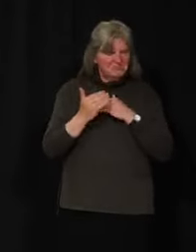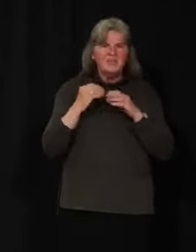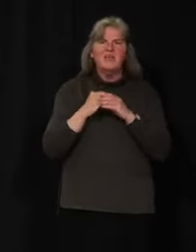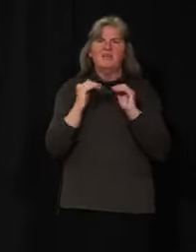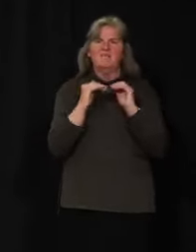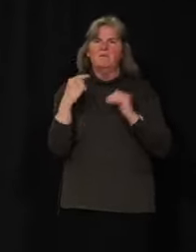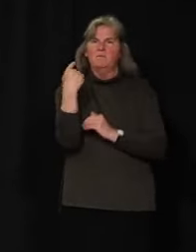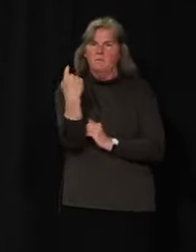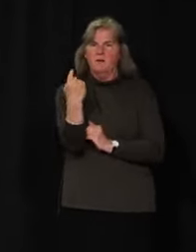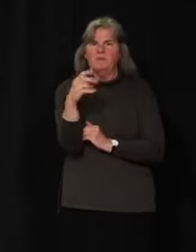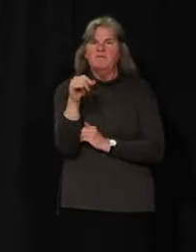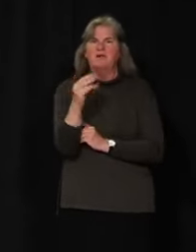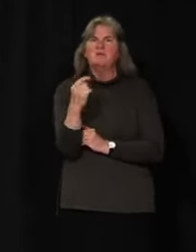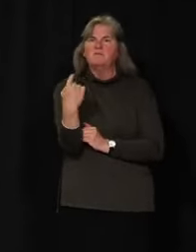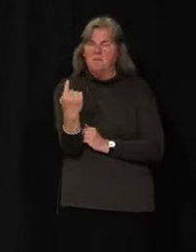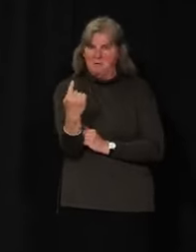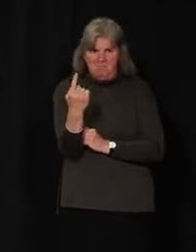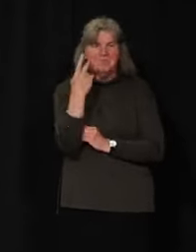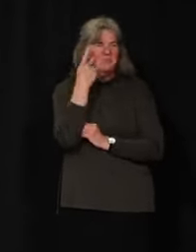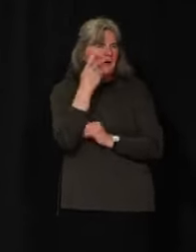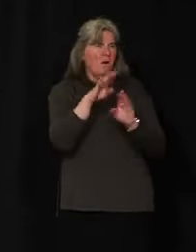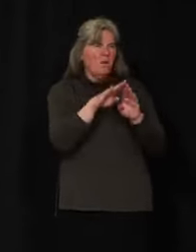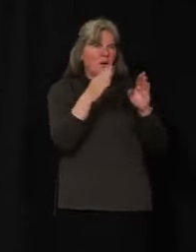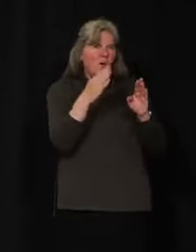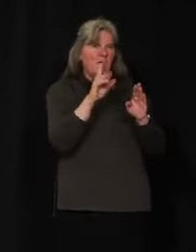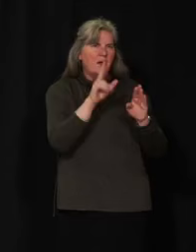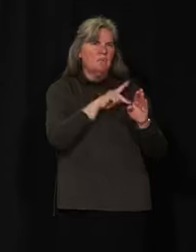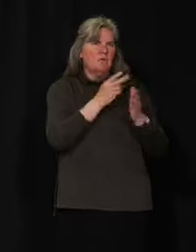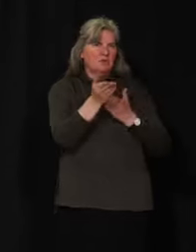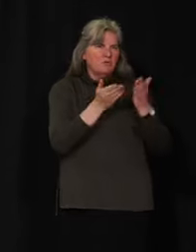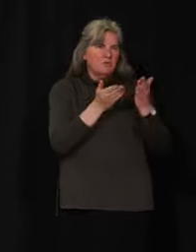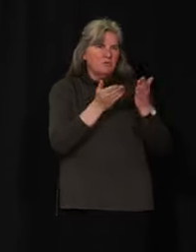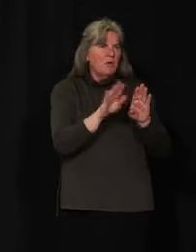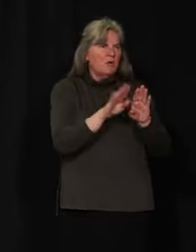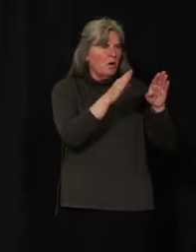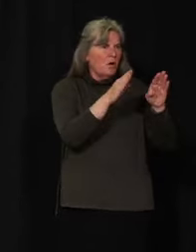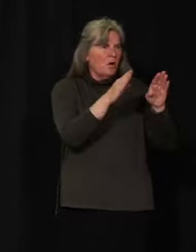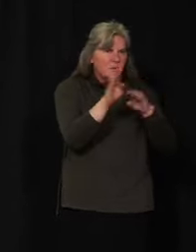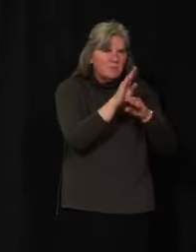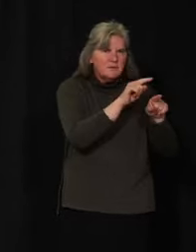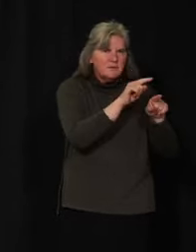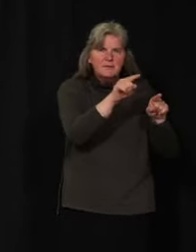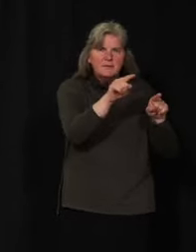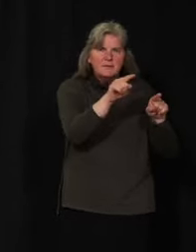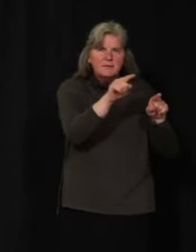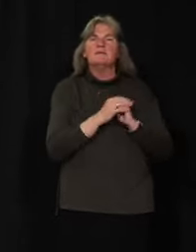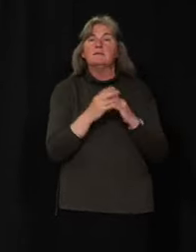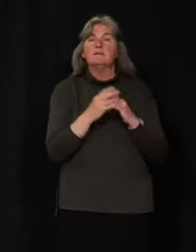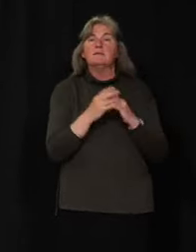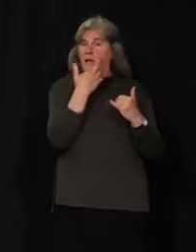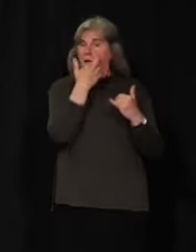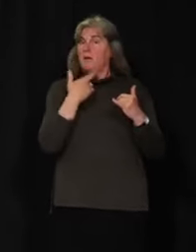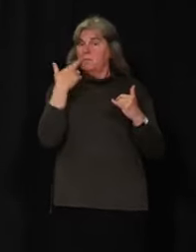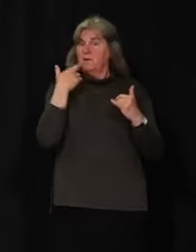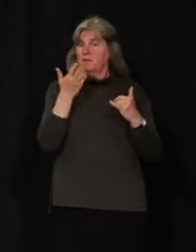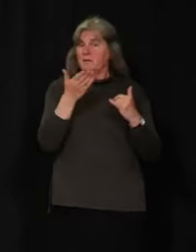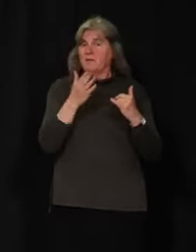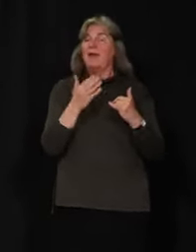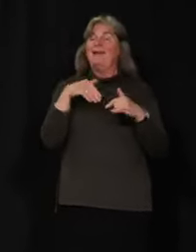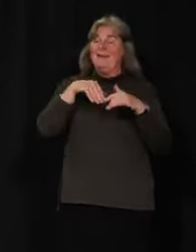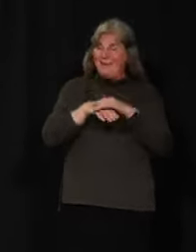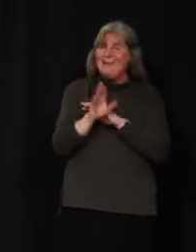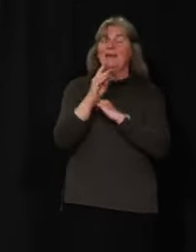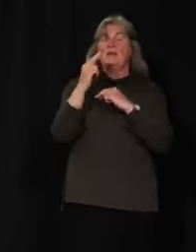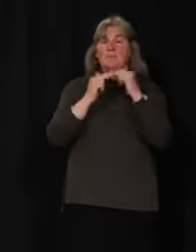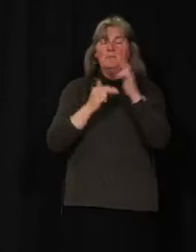plan. This week saw the reopening of personal services, businesses, and today restaurants can offer dine-in